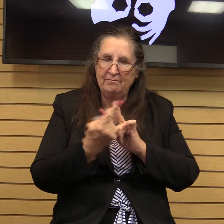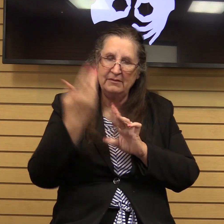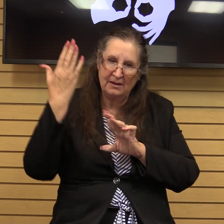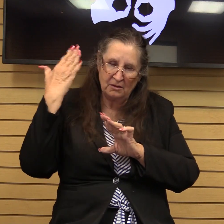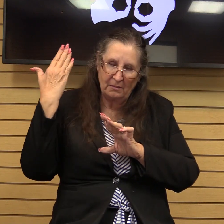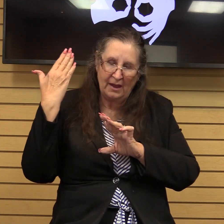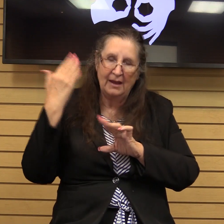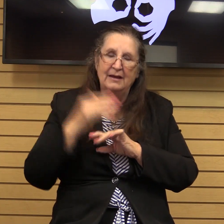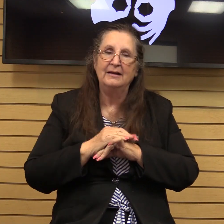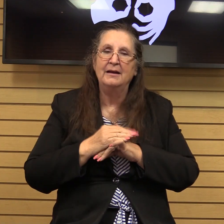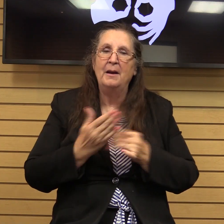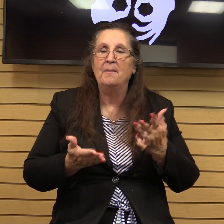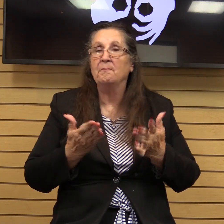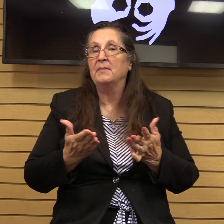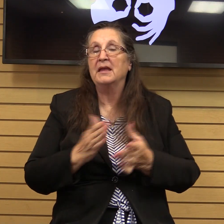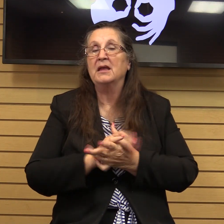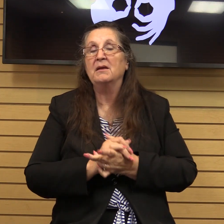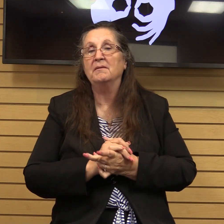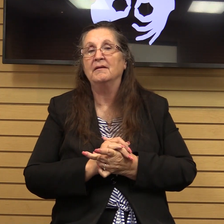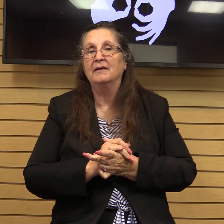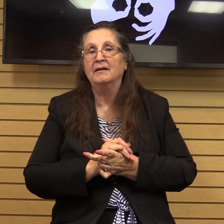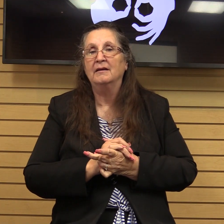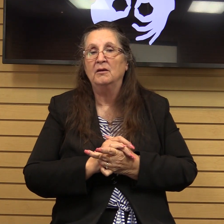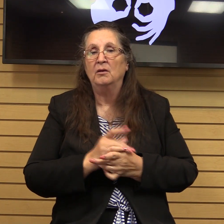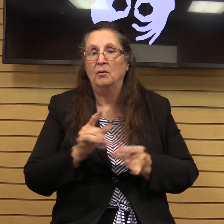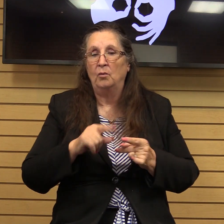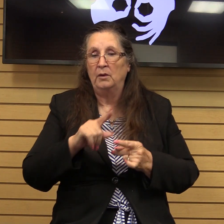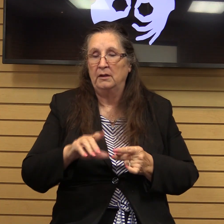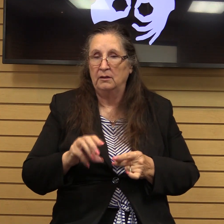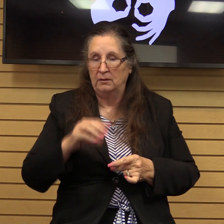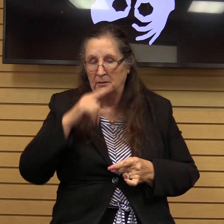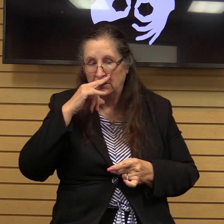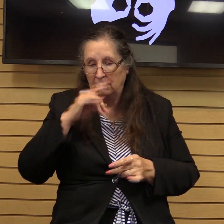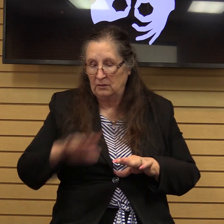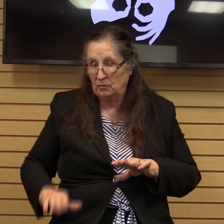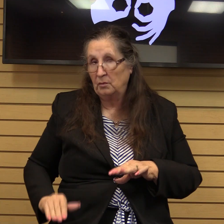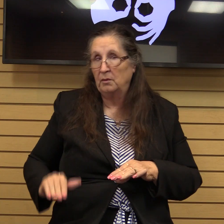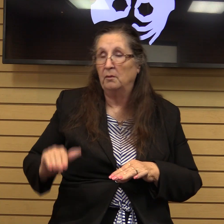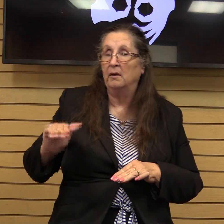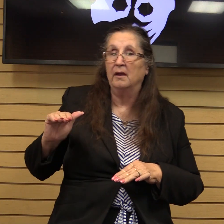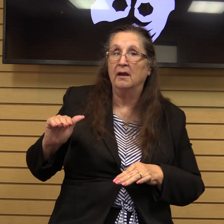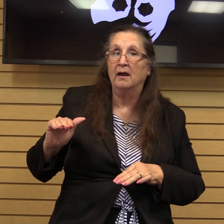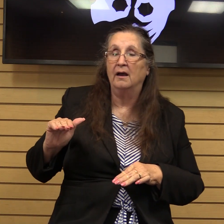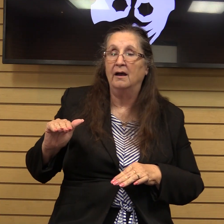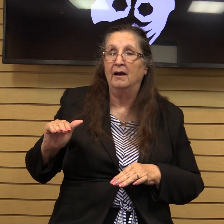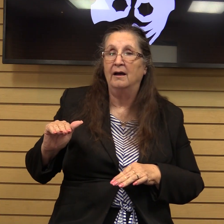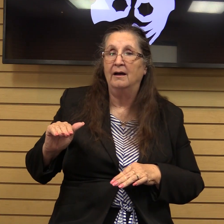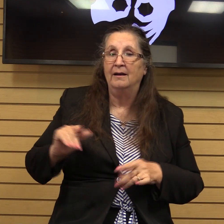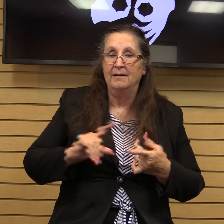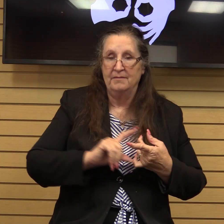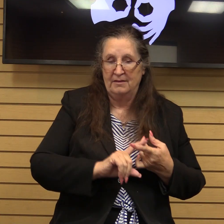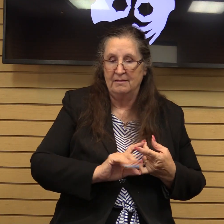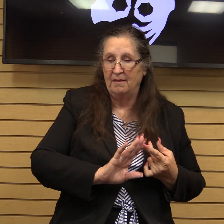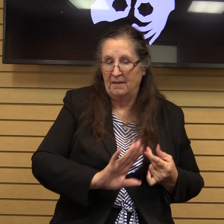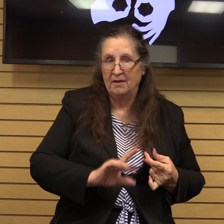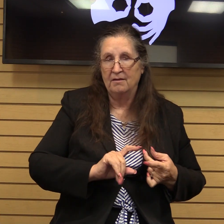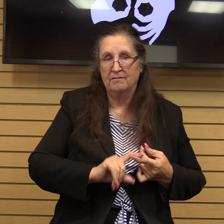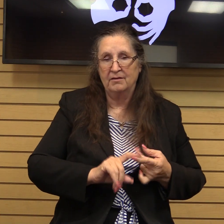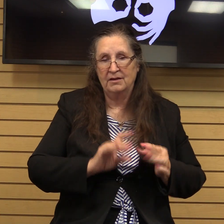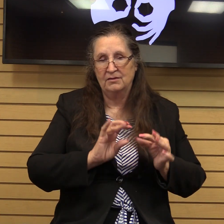um maybe as your kids were growing up and um the friends their friends parents maybe